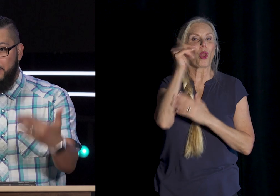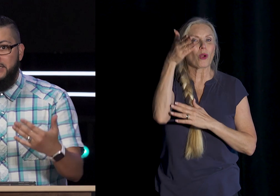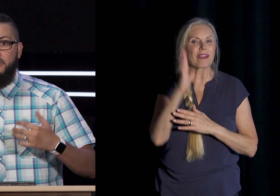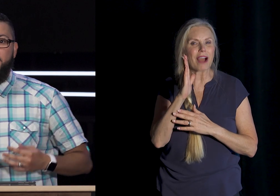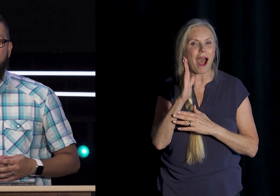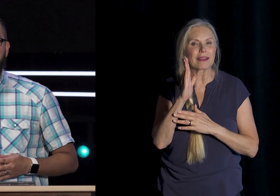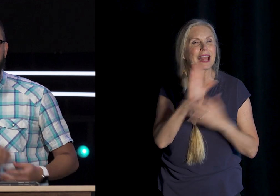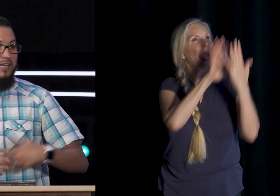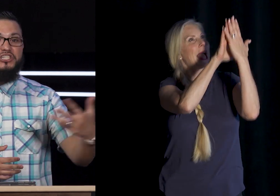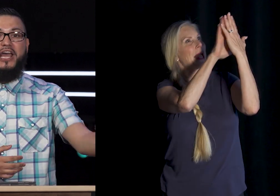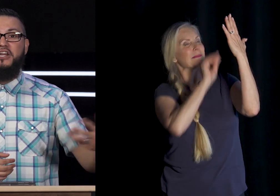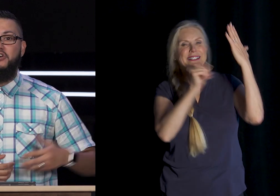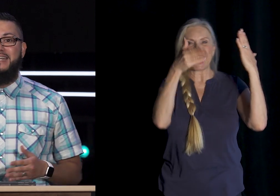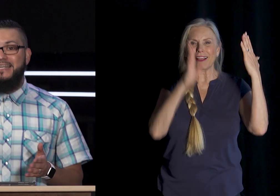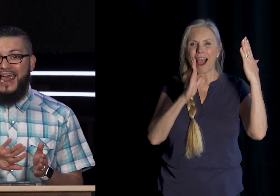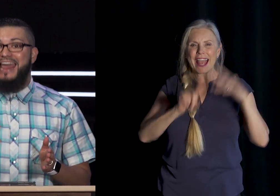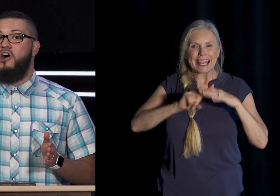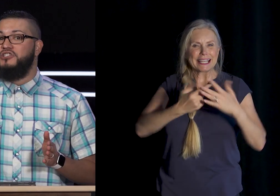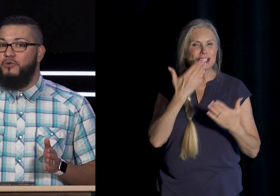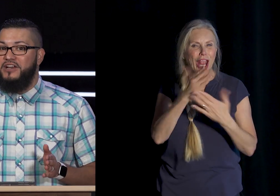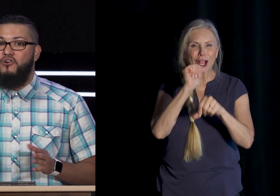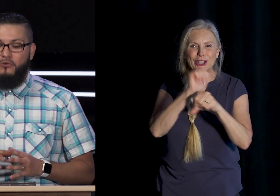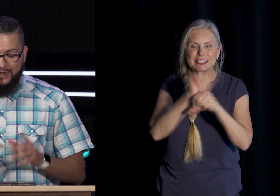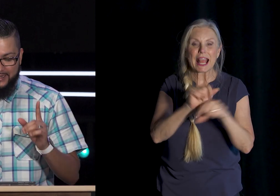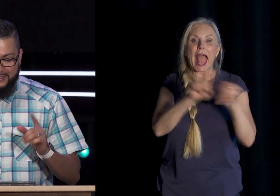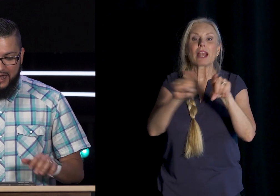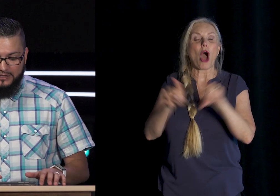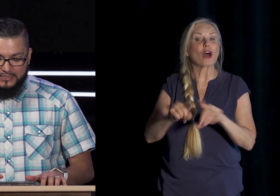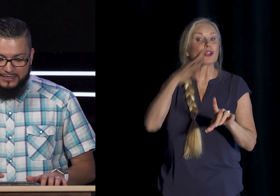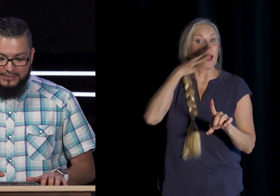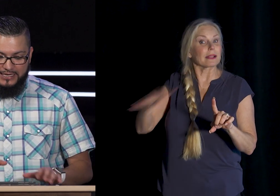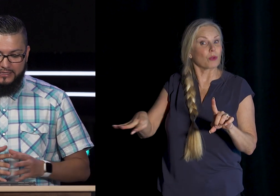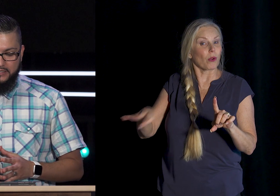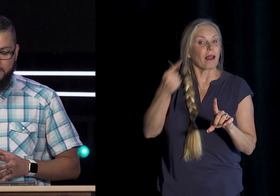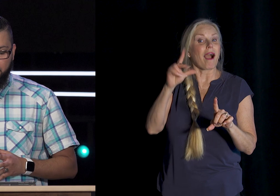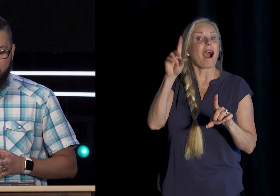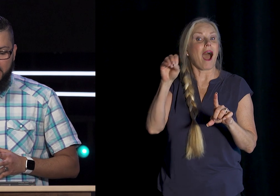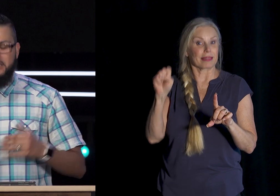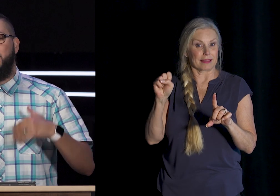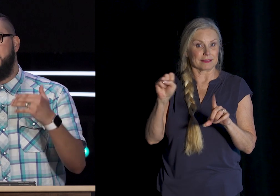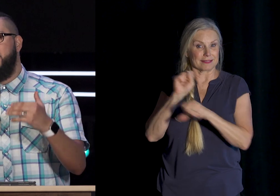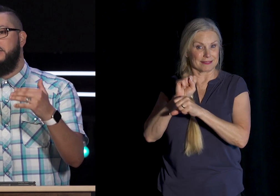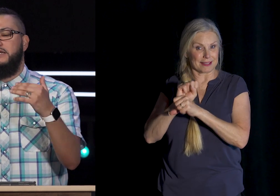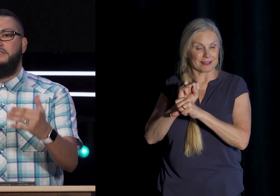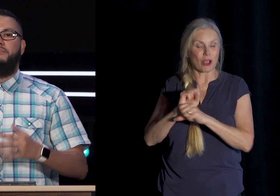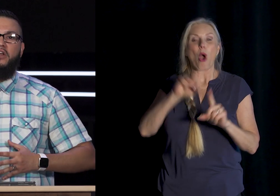Imitators Of God Initiating Good Deeds And Also Ignoring Godless Deeds See When Somebody Says Something